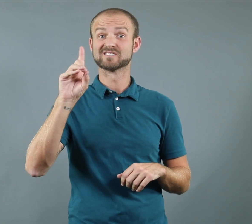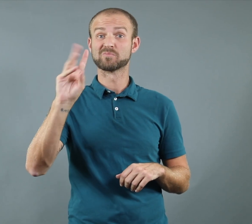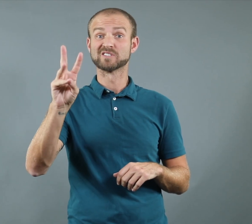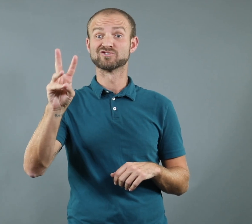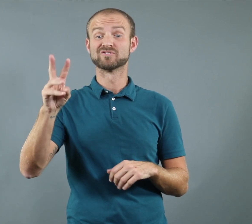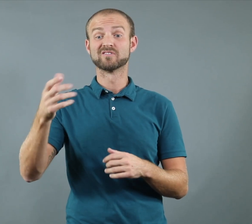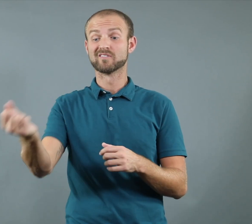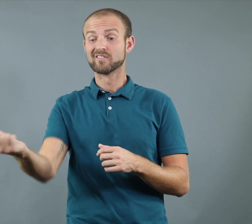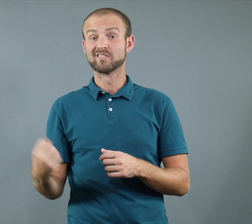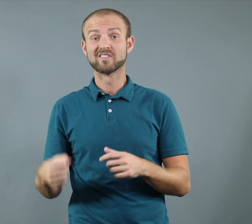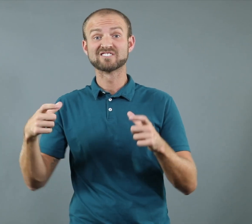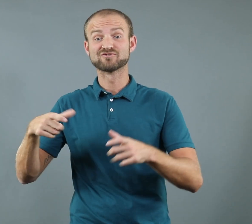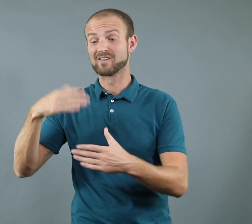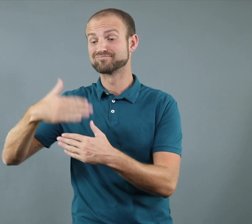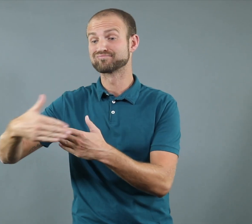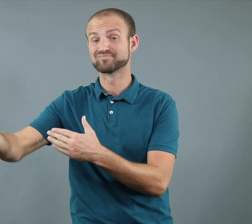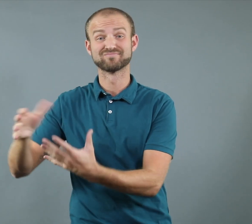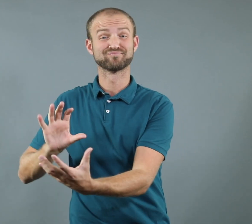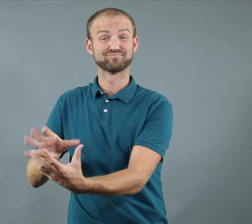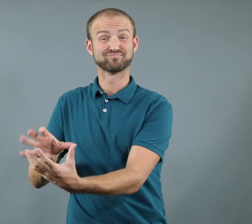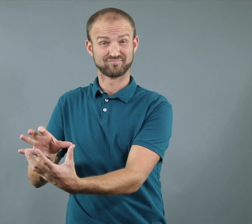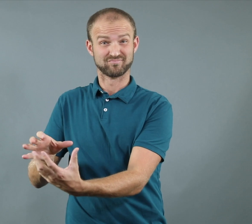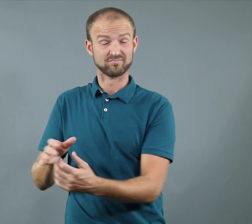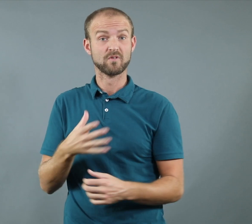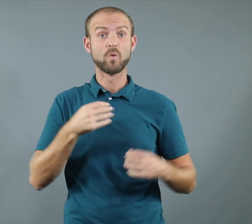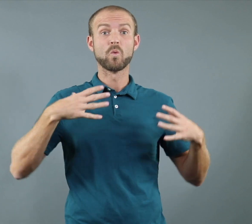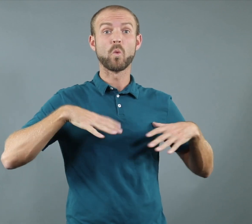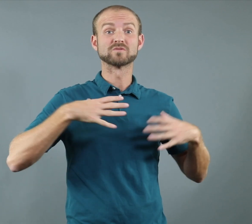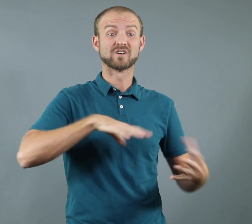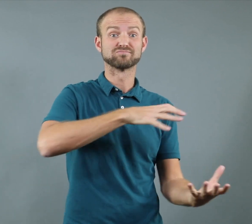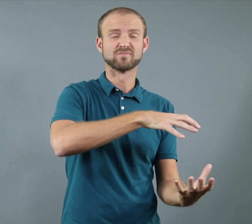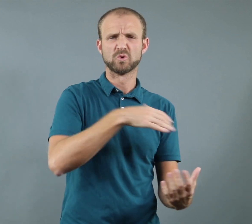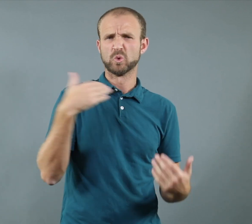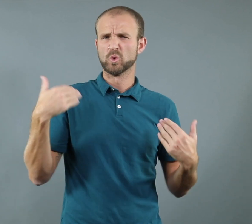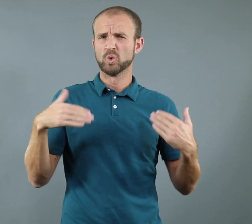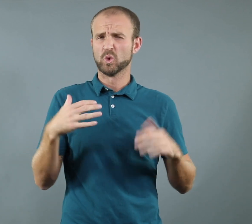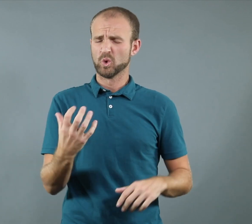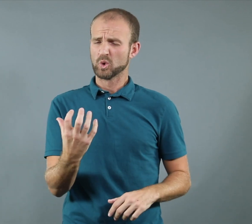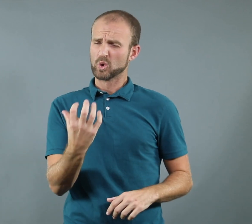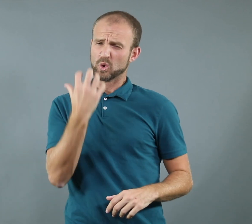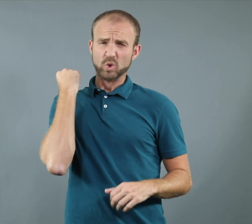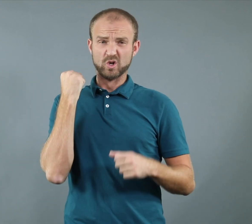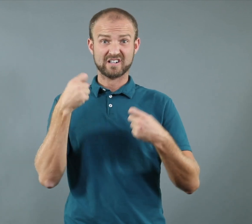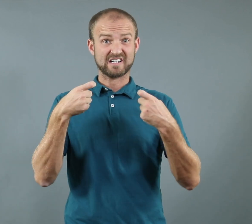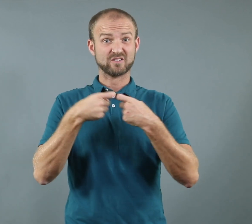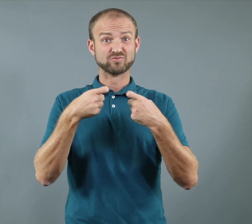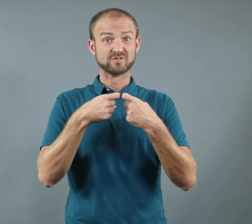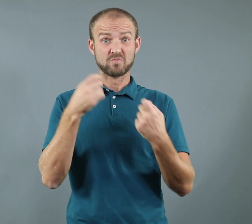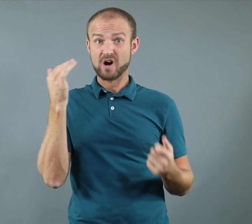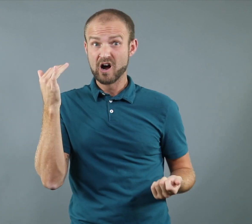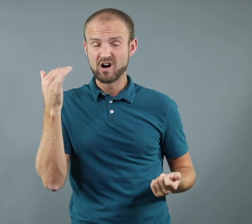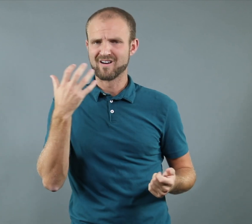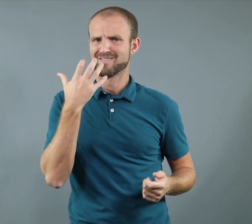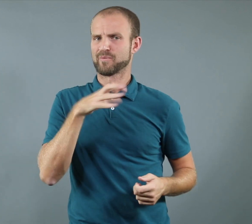Both dishwashers and washing machines consume a lot of energy due to hot water.